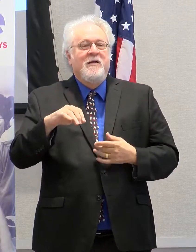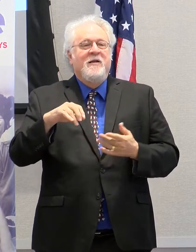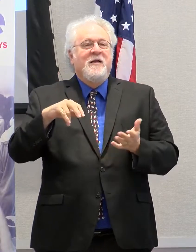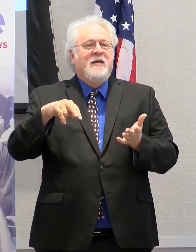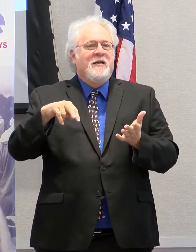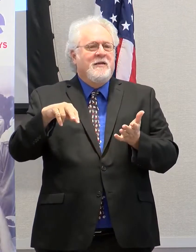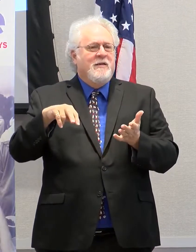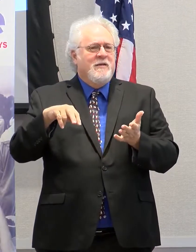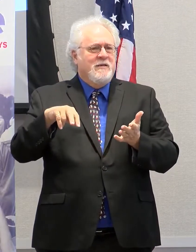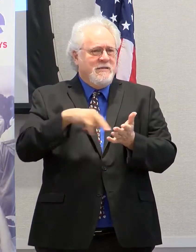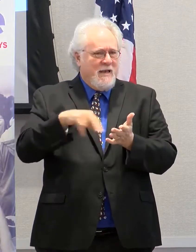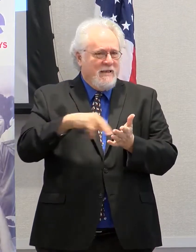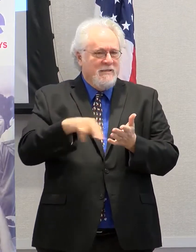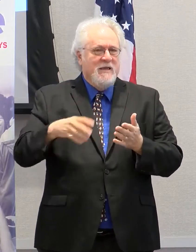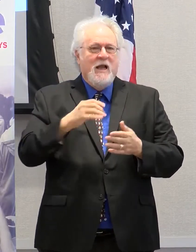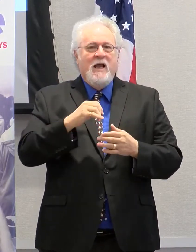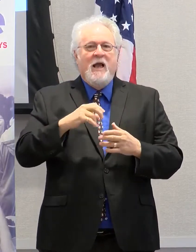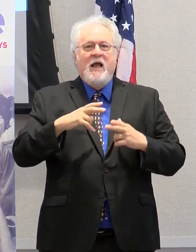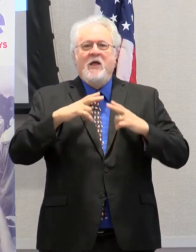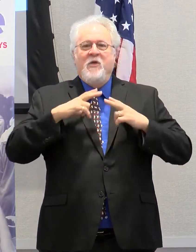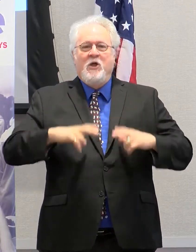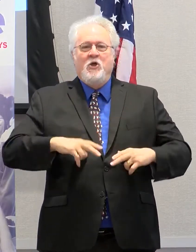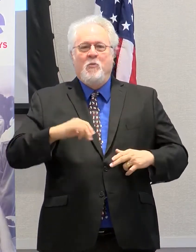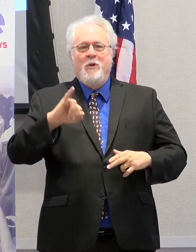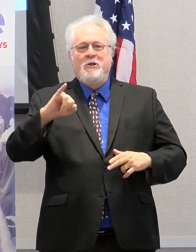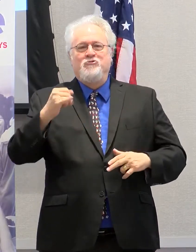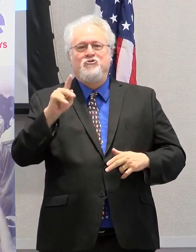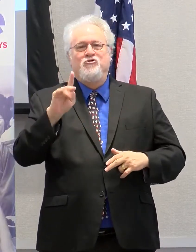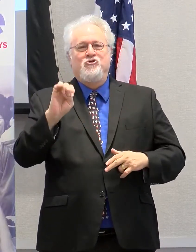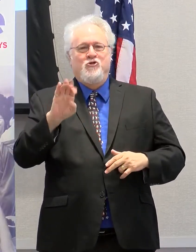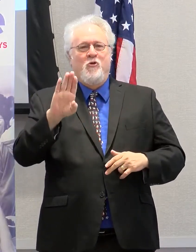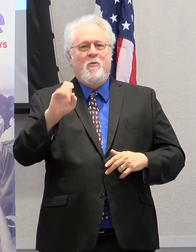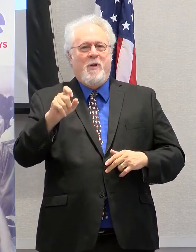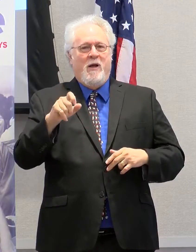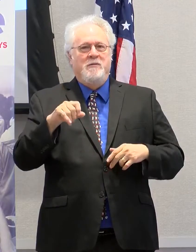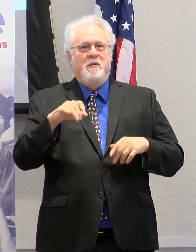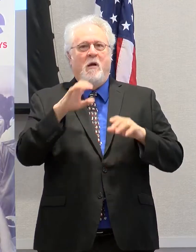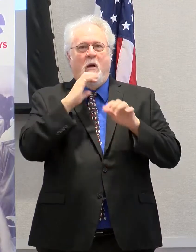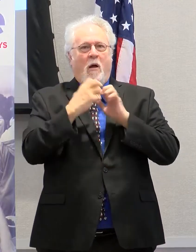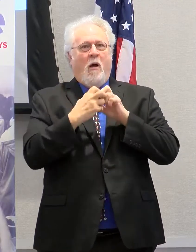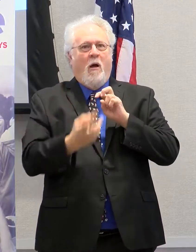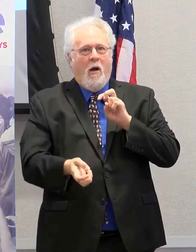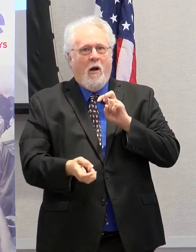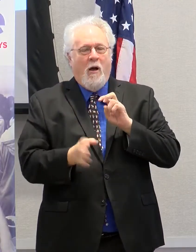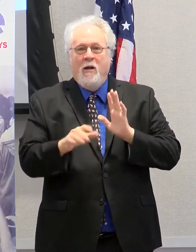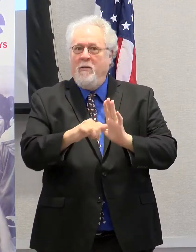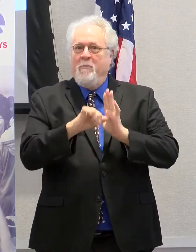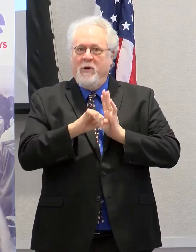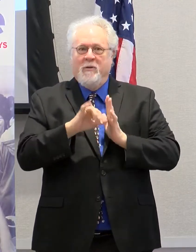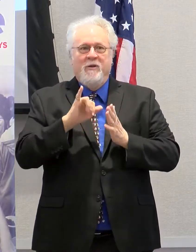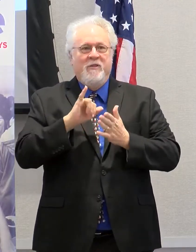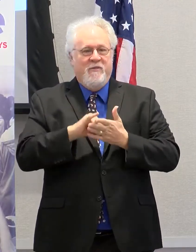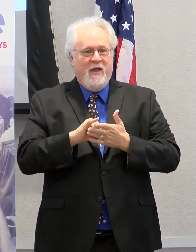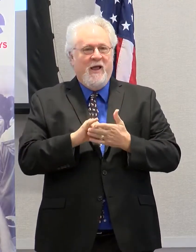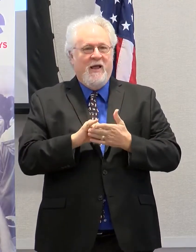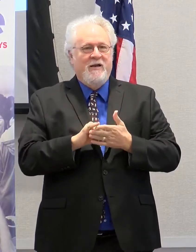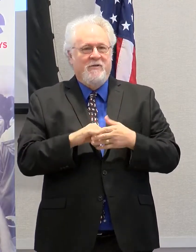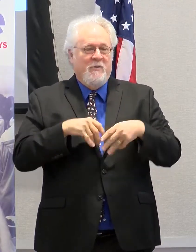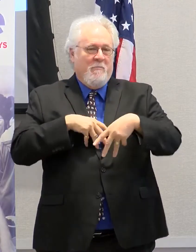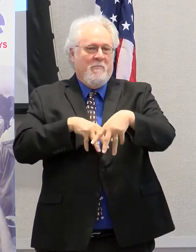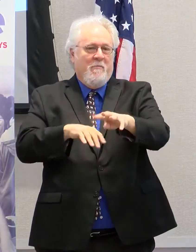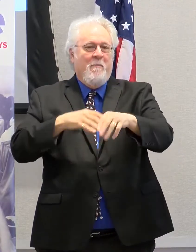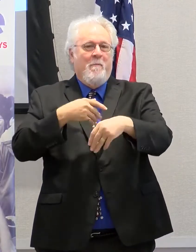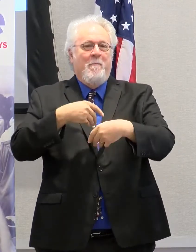and the world-renowned human jukebox. You could imagine how impressionable that was